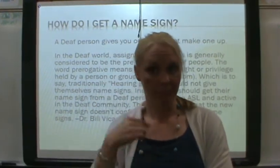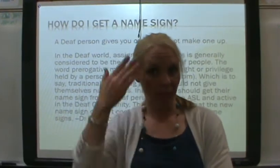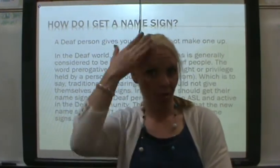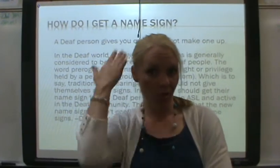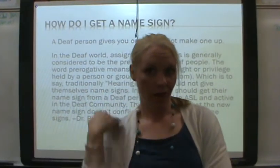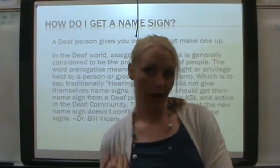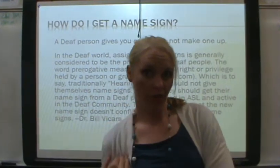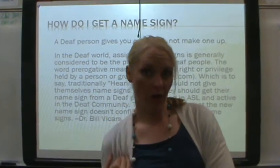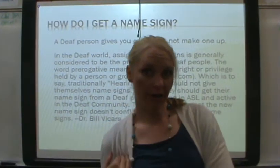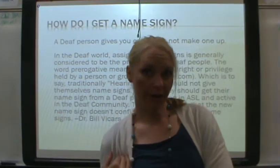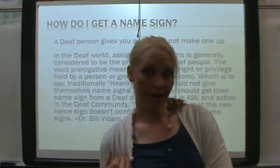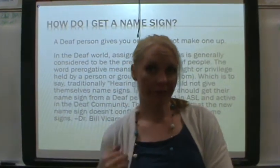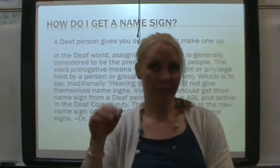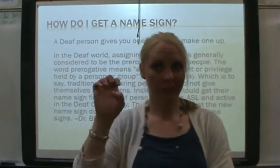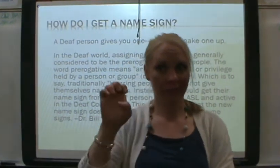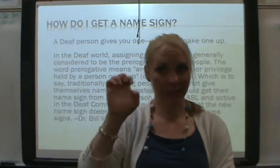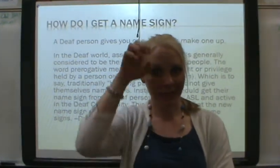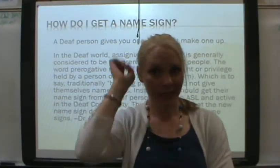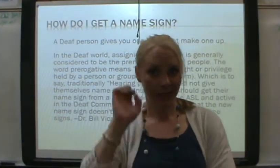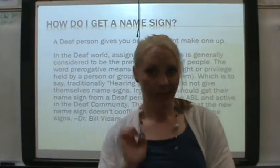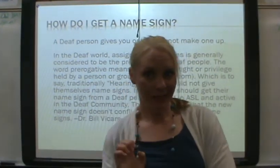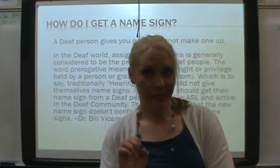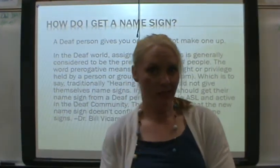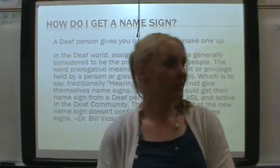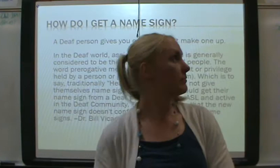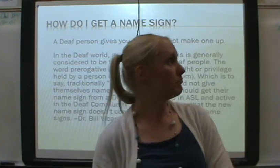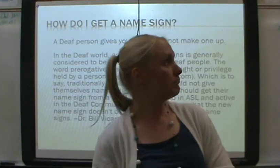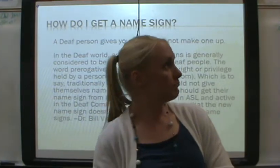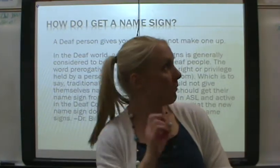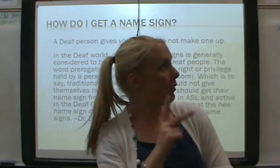I have long hair. Me, Elisha. Alright.